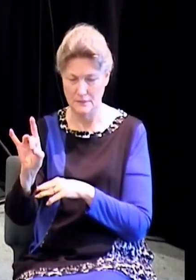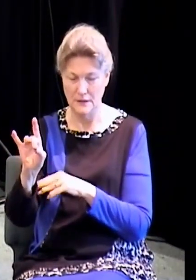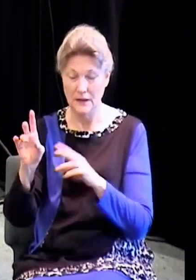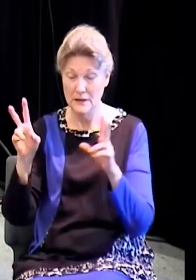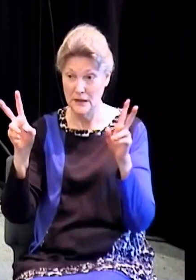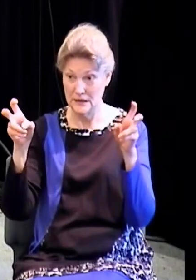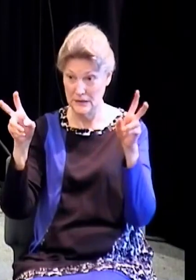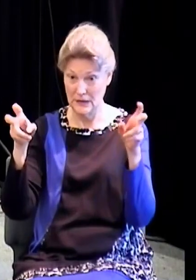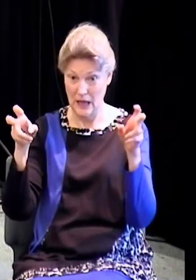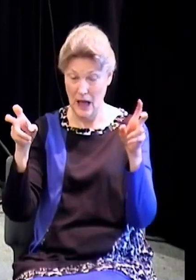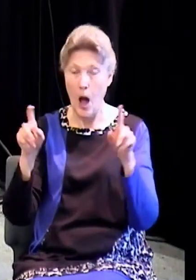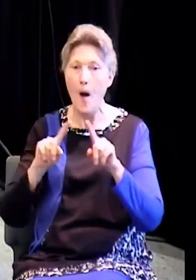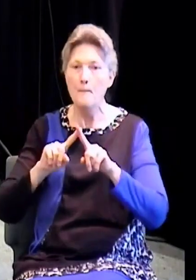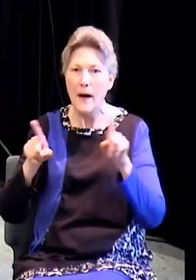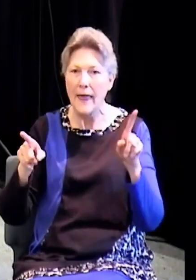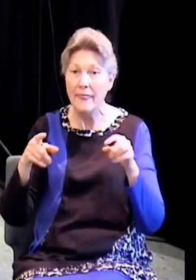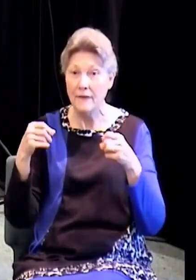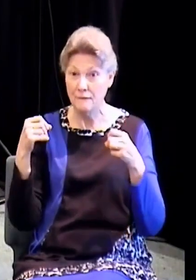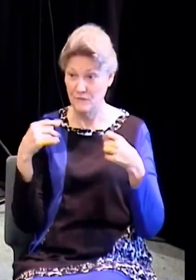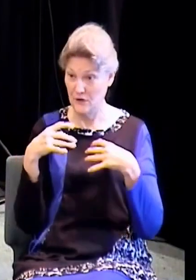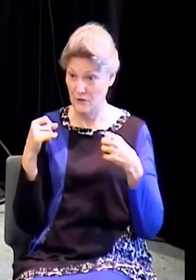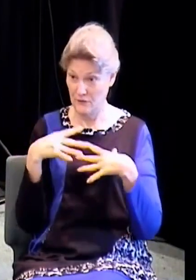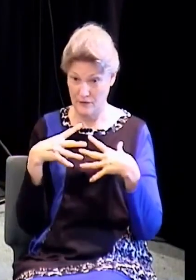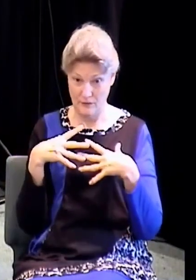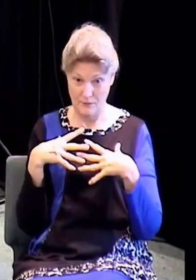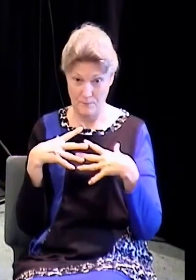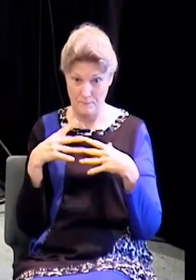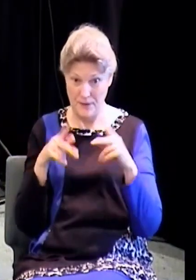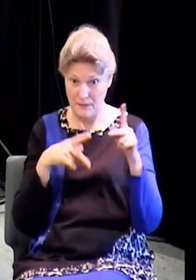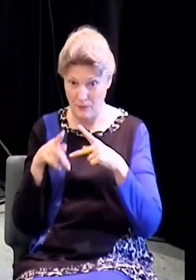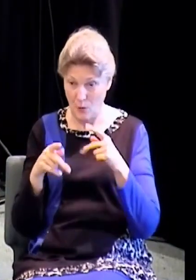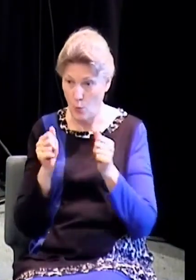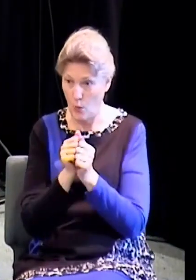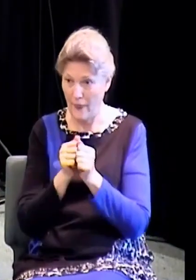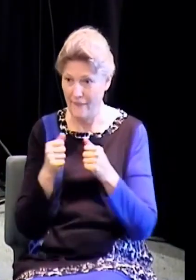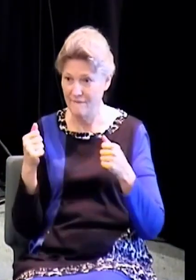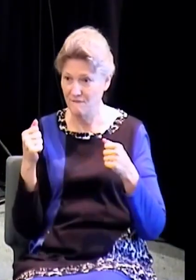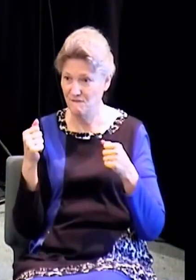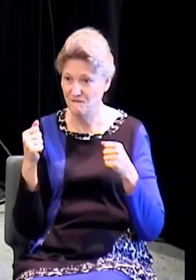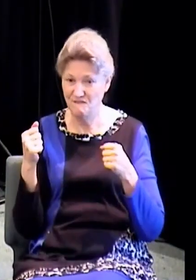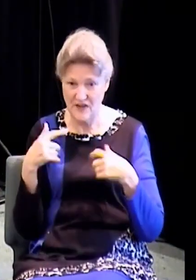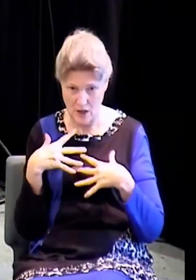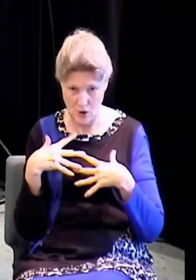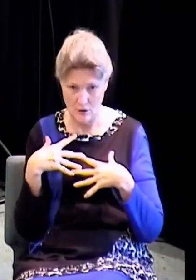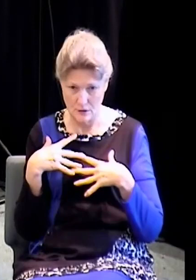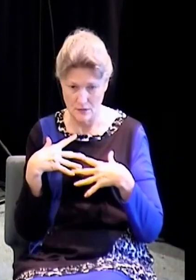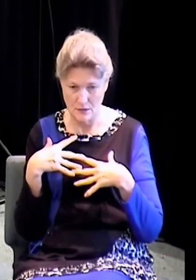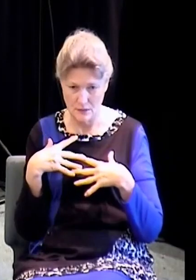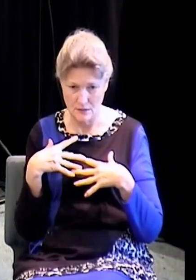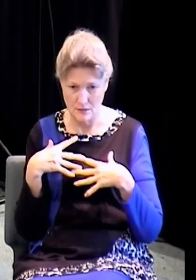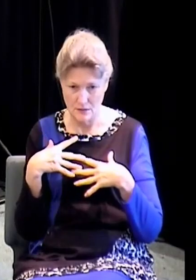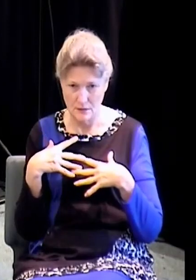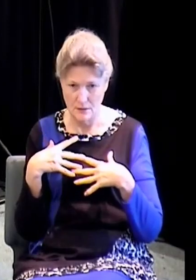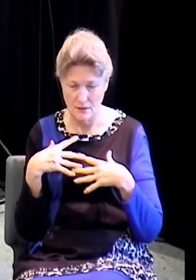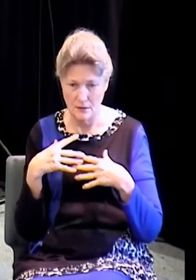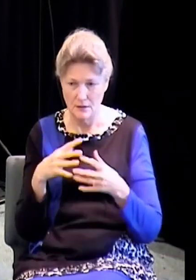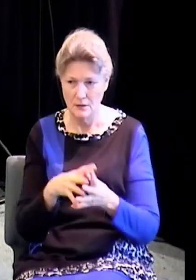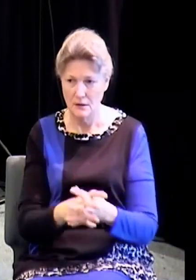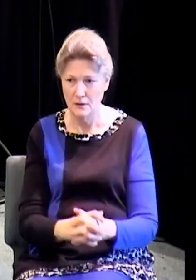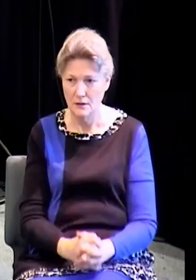It's someone who won't even fight to protect what's his. That's what it's talking about with a coward. We won't even fight to protect